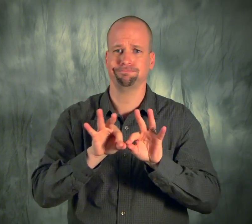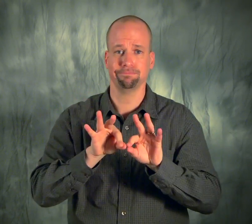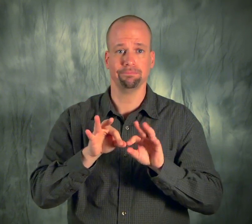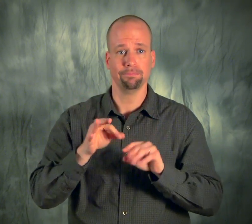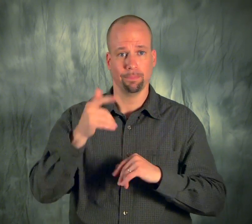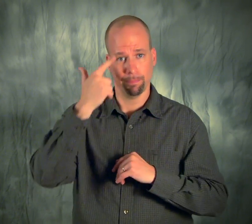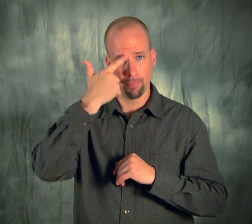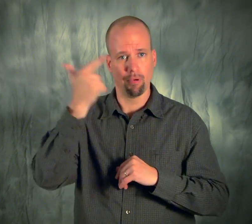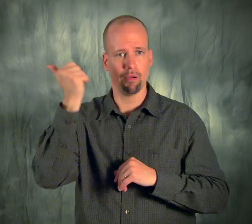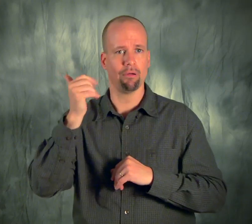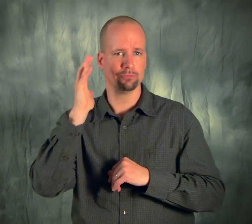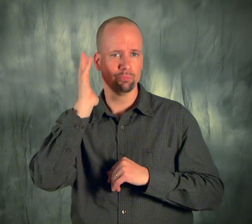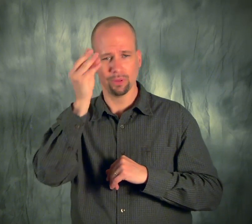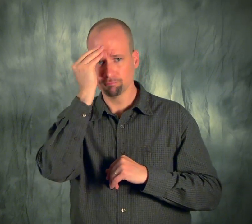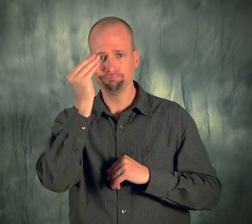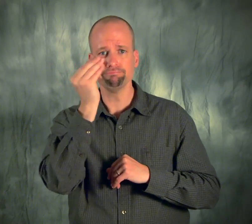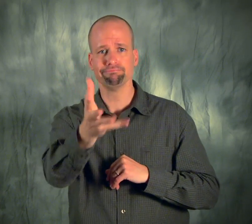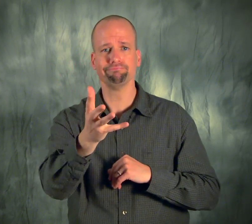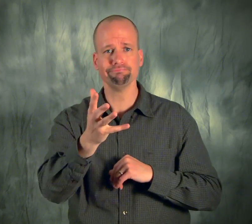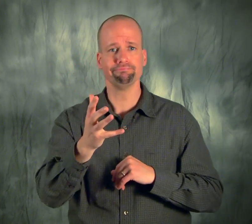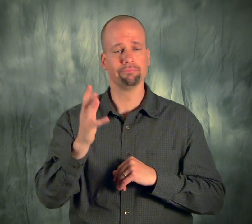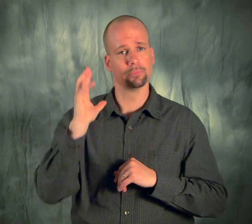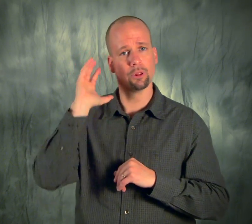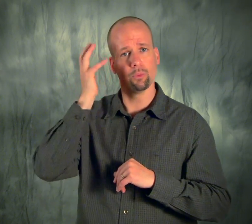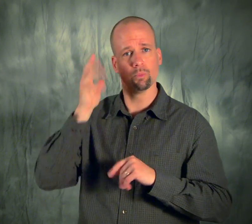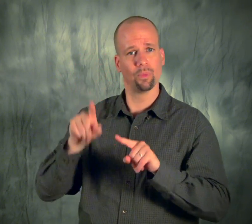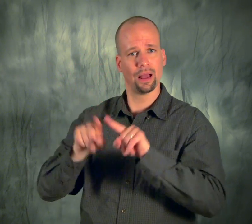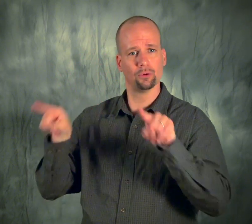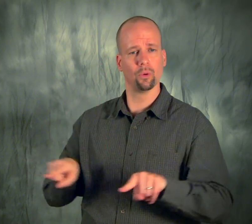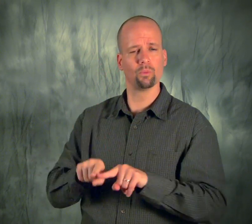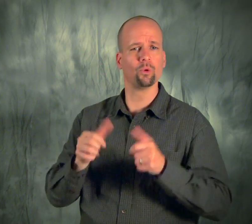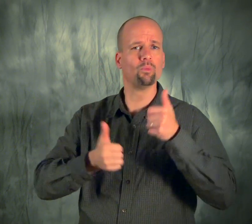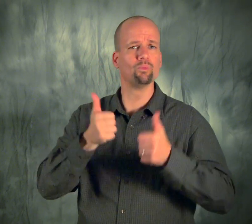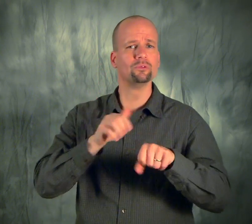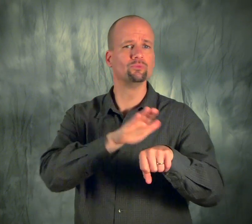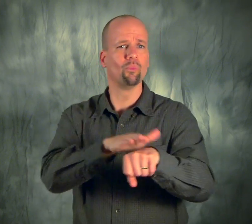The location is important because it tells the radio which warnings to alert you for.